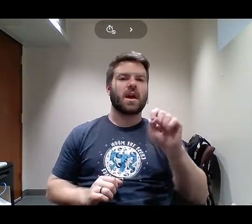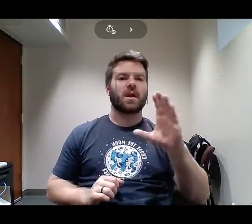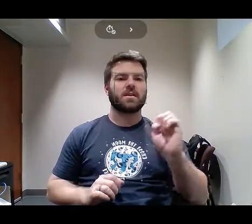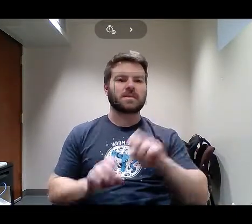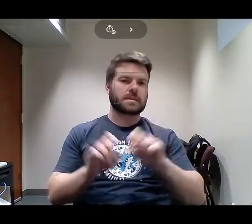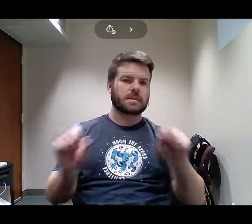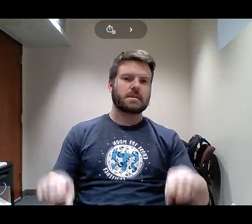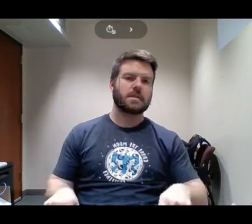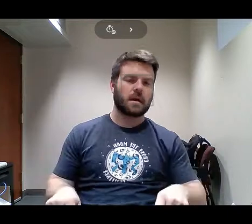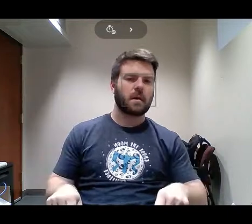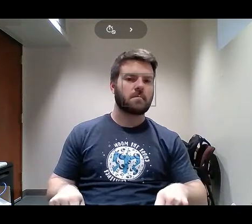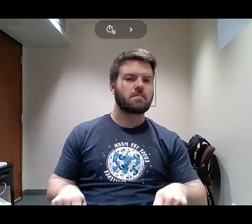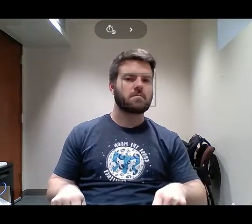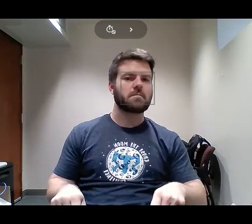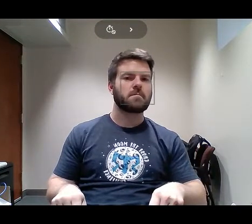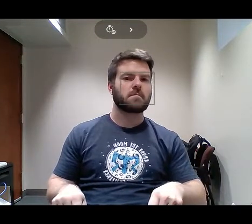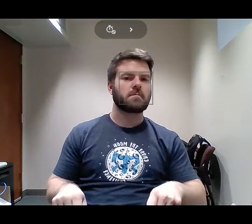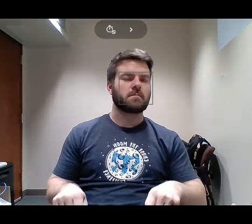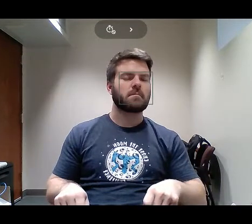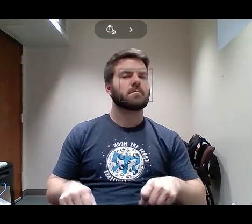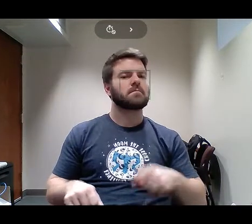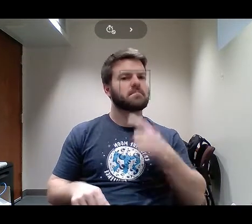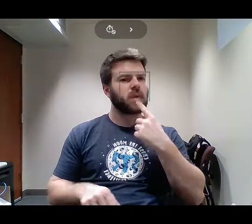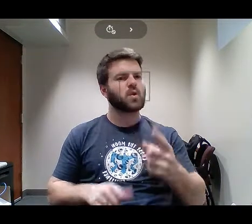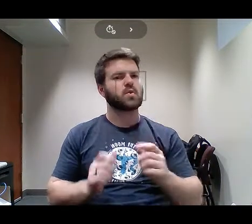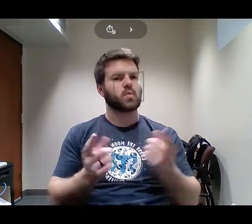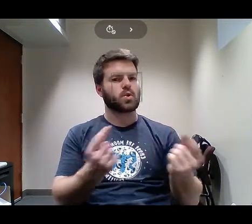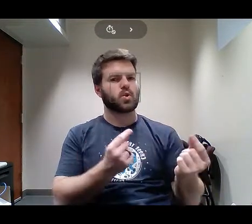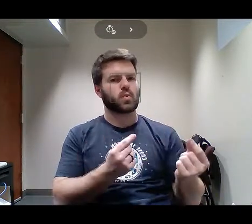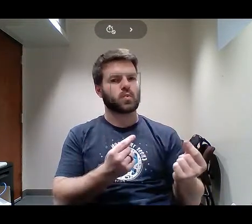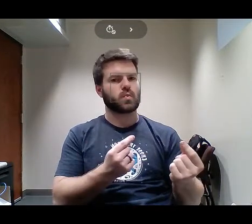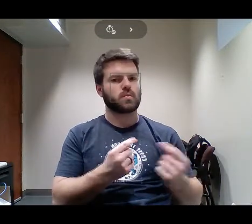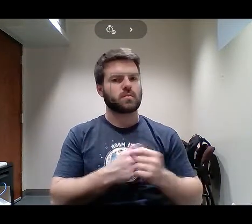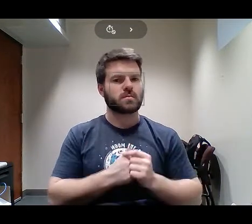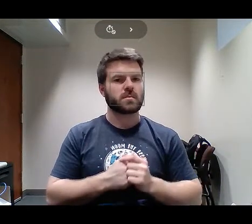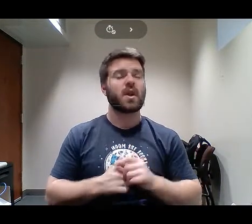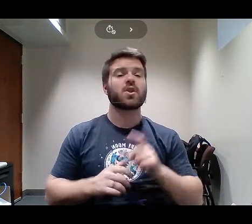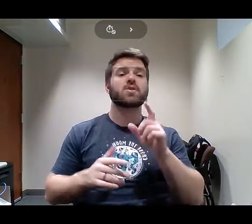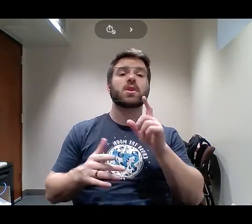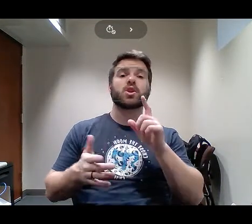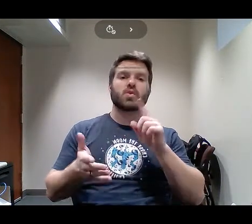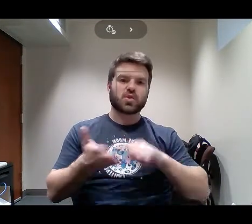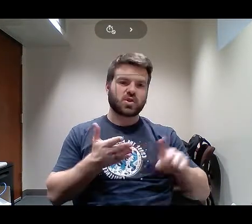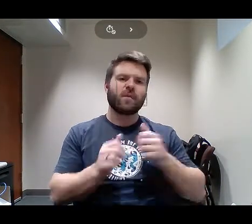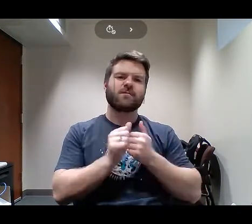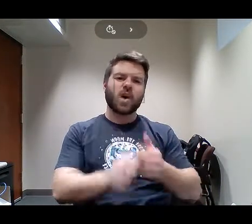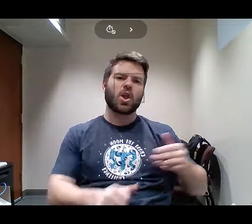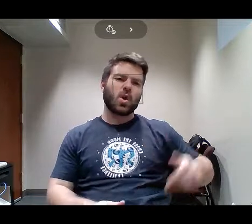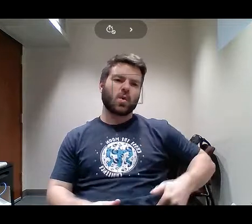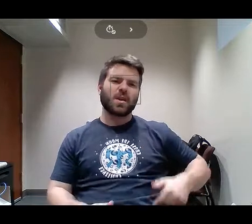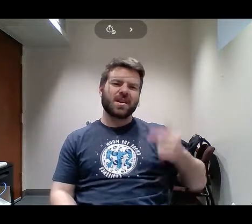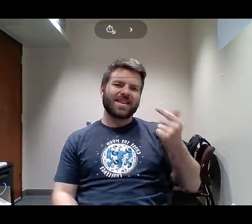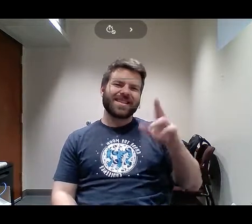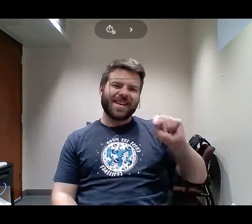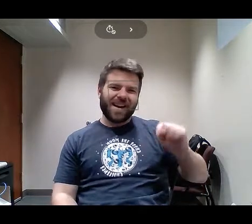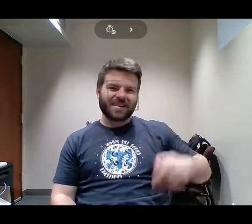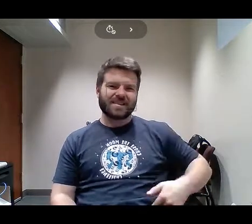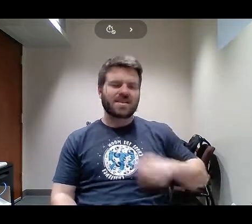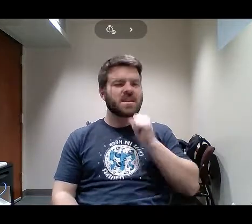learn to check your ego at the door and start checking your gut instead. Every right decision I've made, every